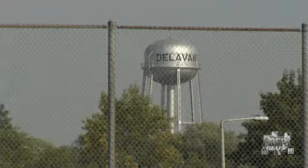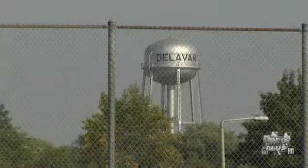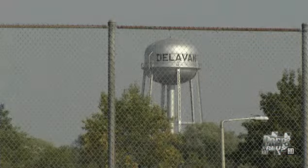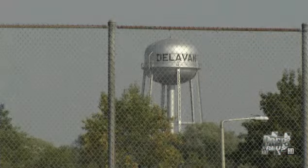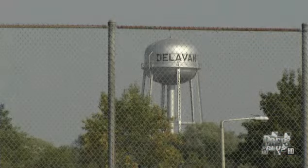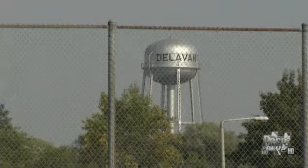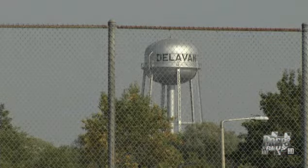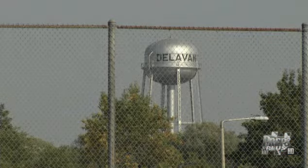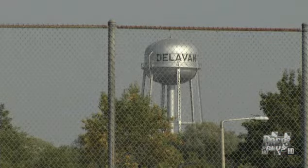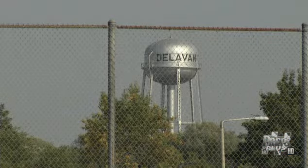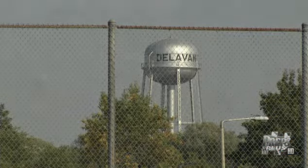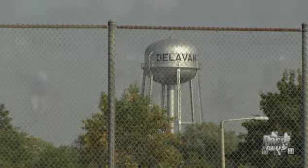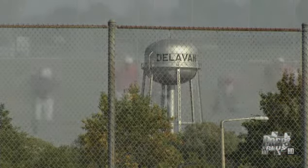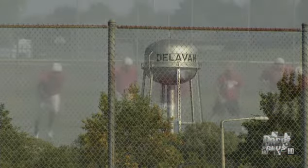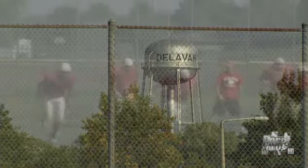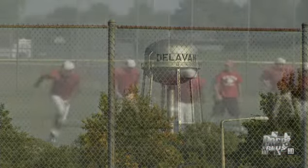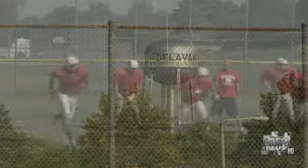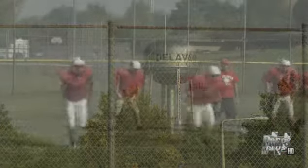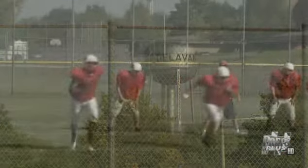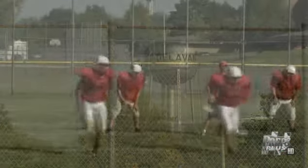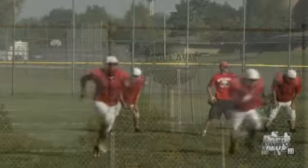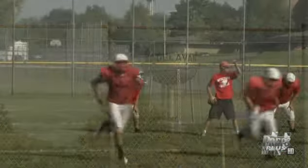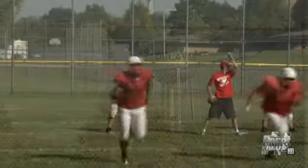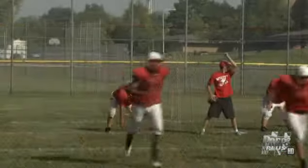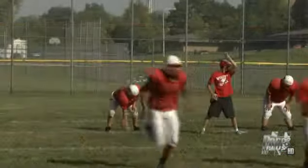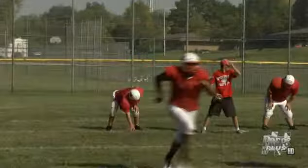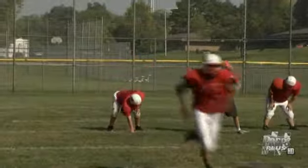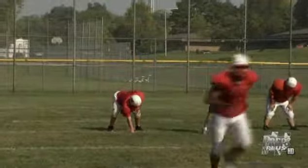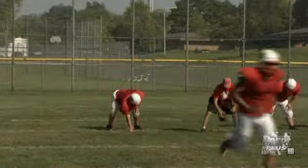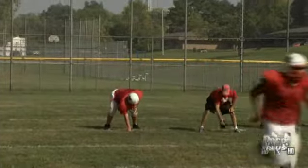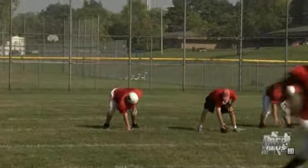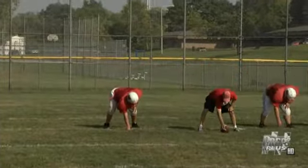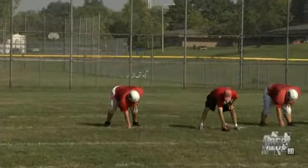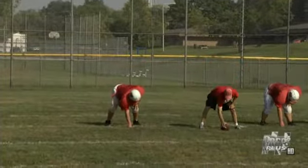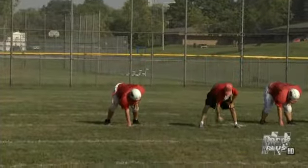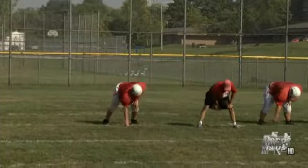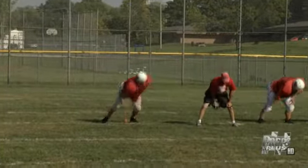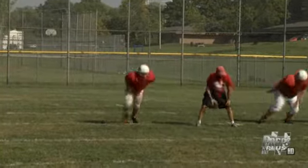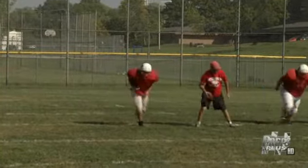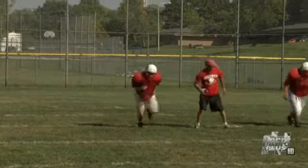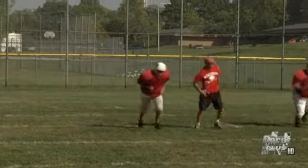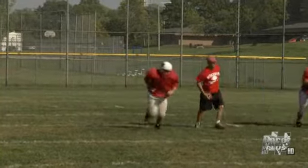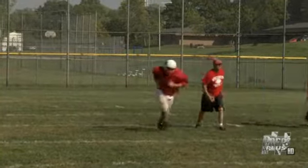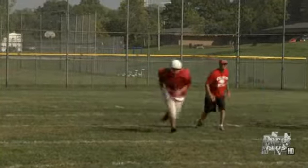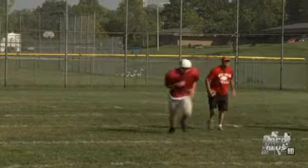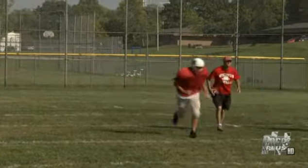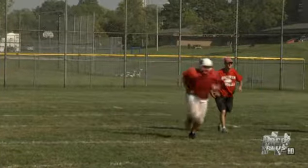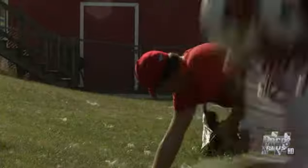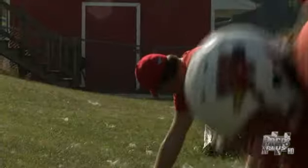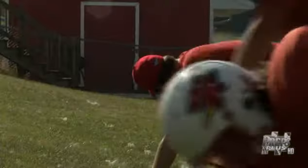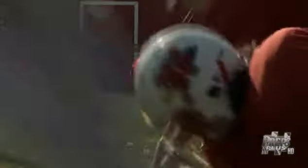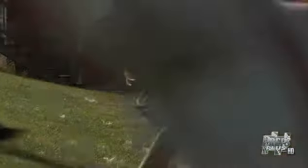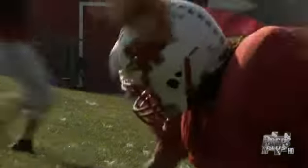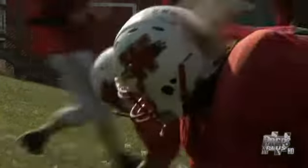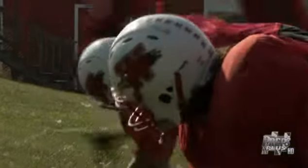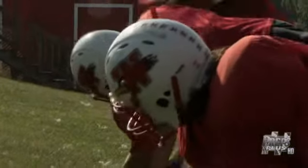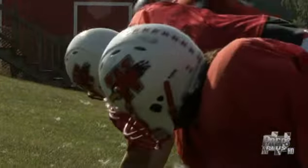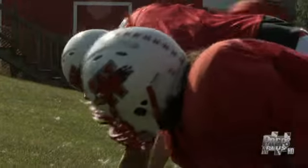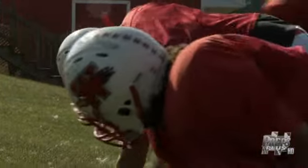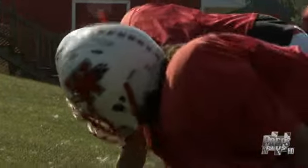In small-town Delavan, Wisconsin, a high school football practice is underway. The players all wear the usual helmets and shoulder